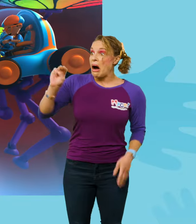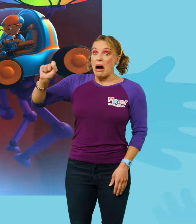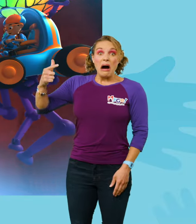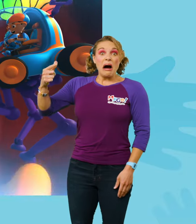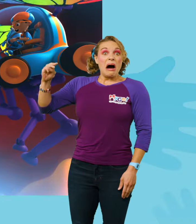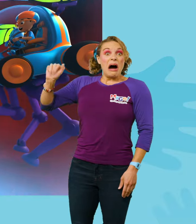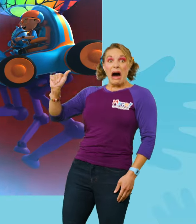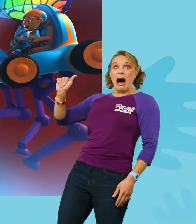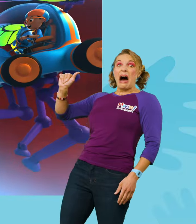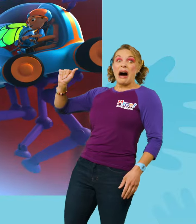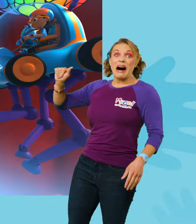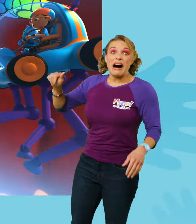Magma! Magma!